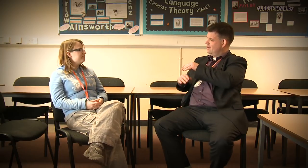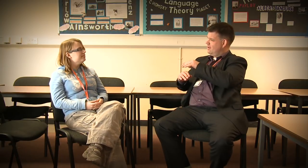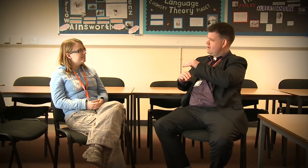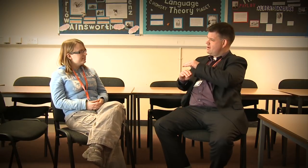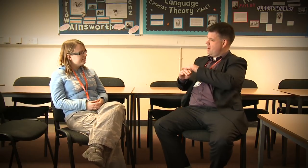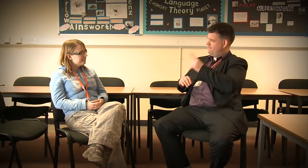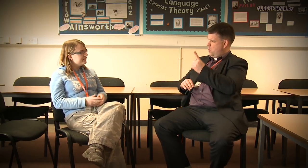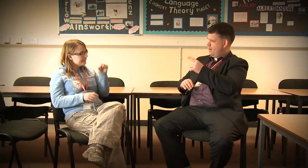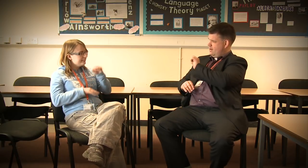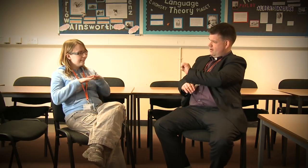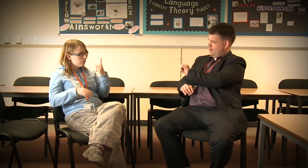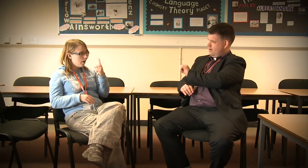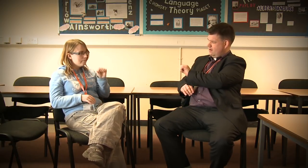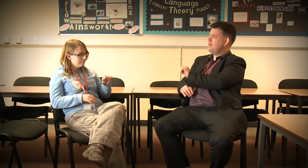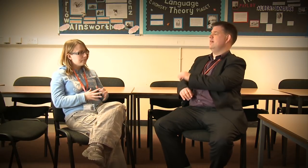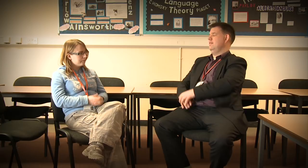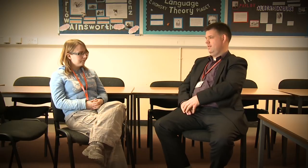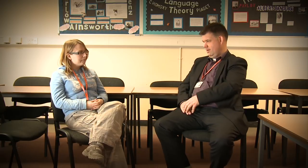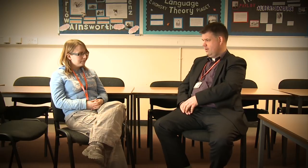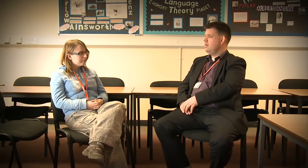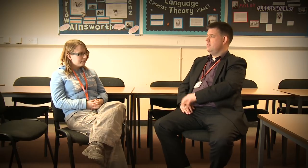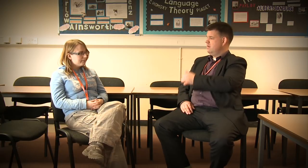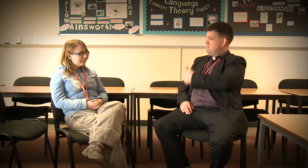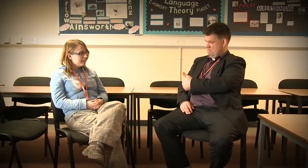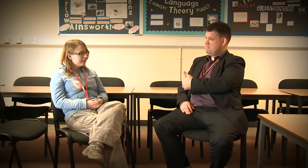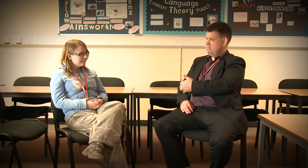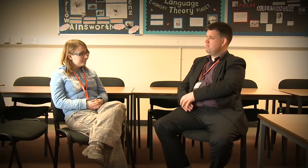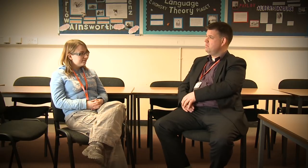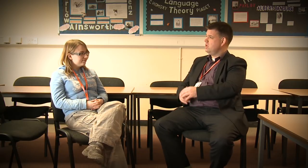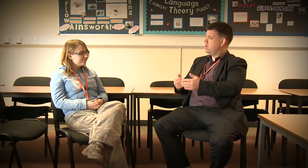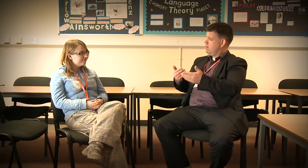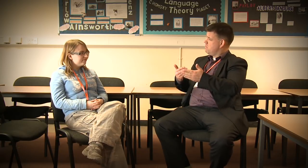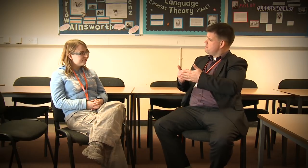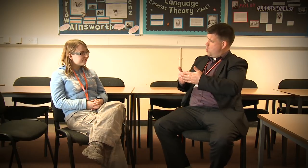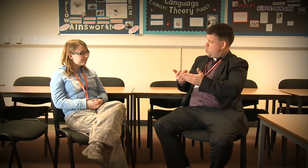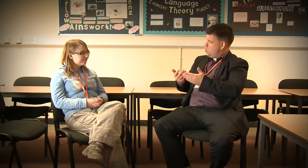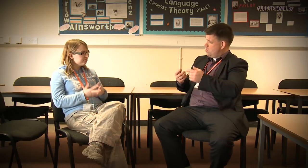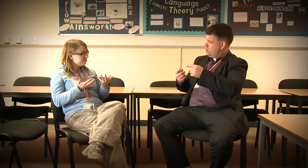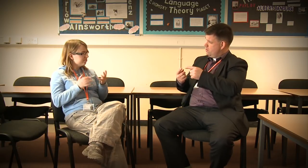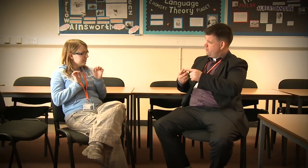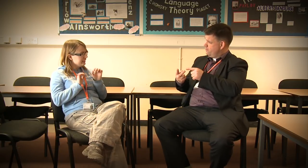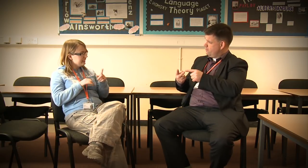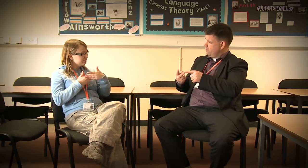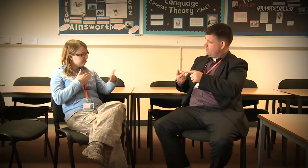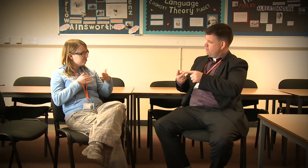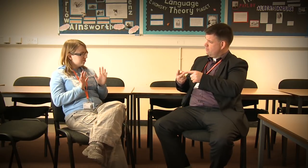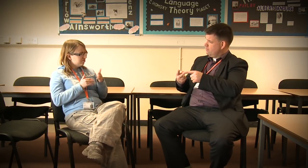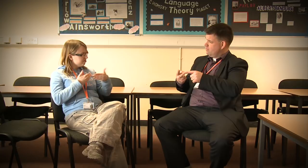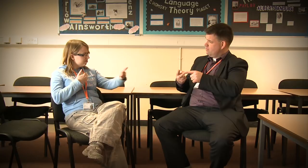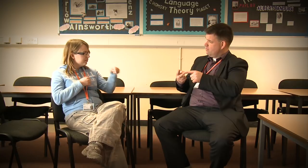You're level one aren't you? Yes, level one. Are there more skills to learn? No, that's it. This course finishes at the end